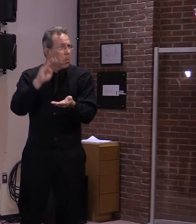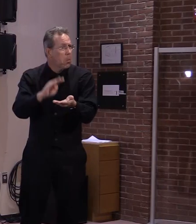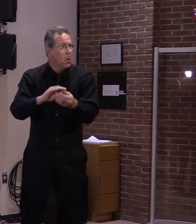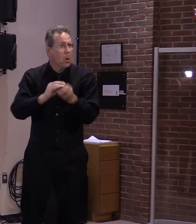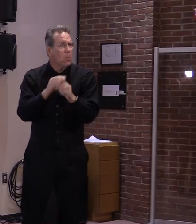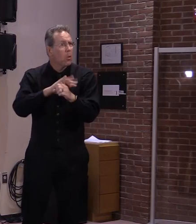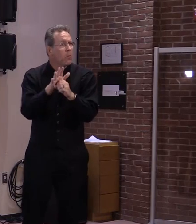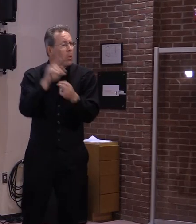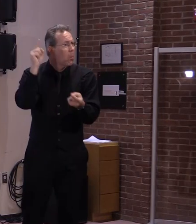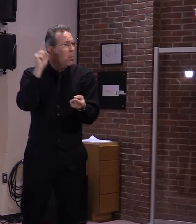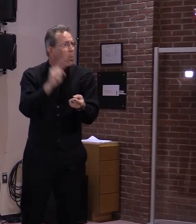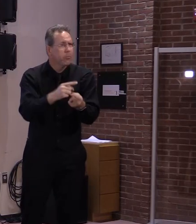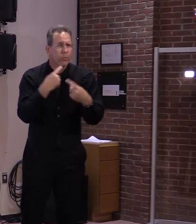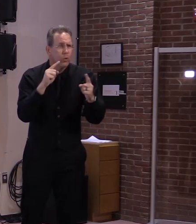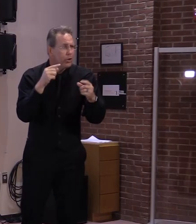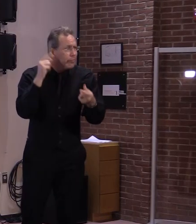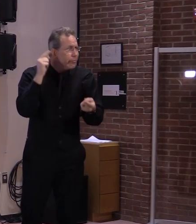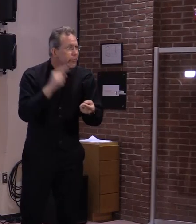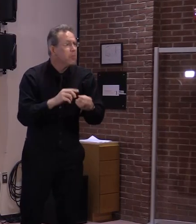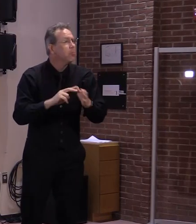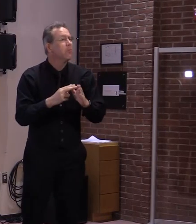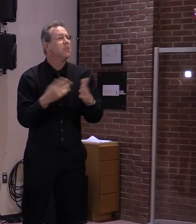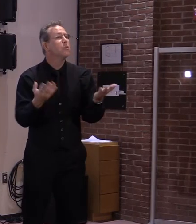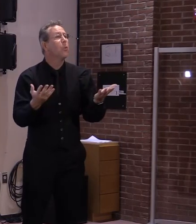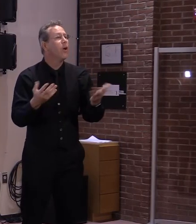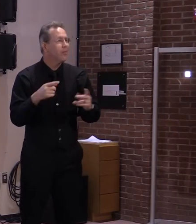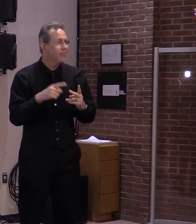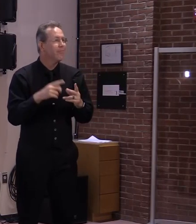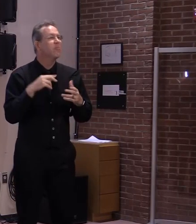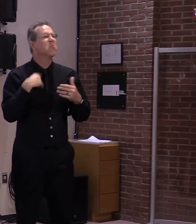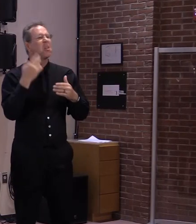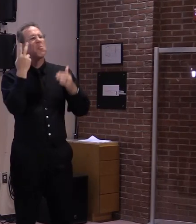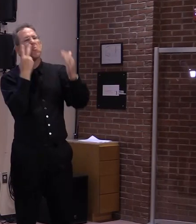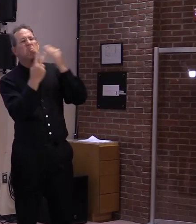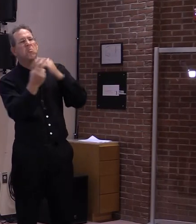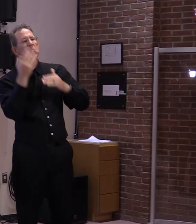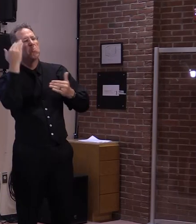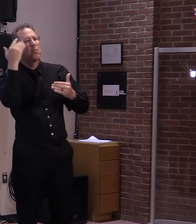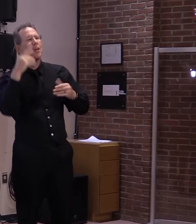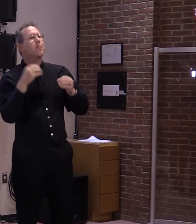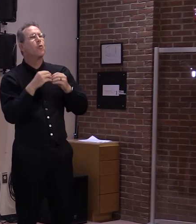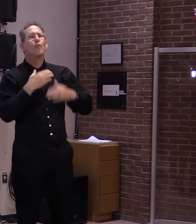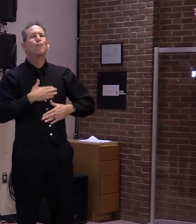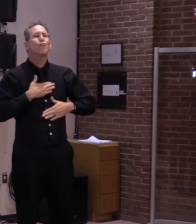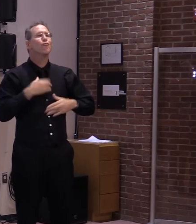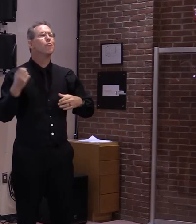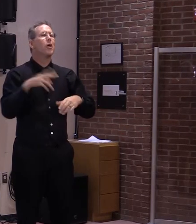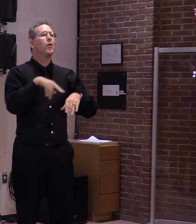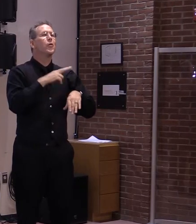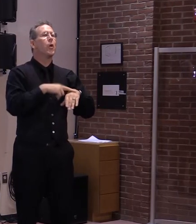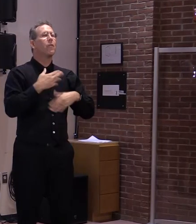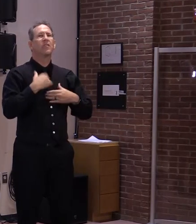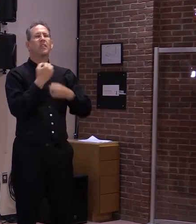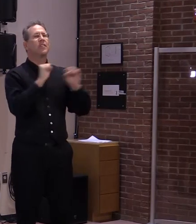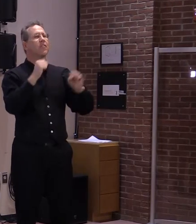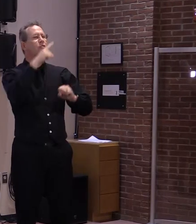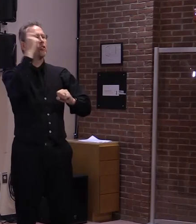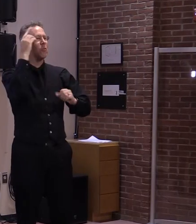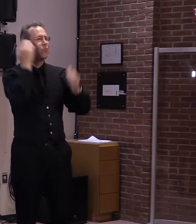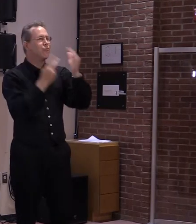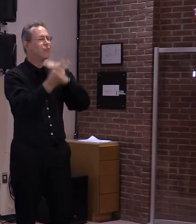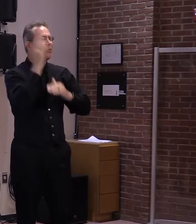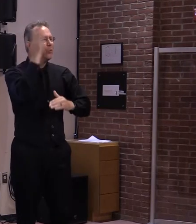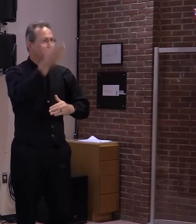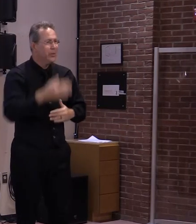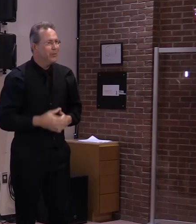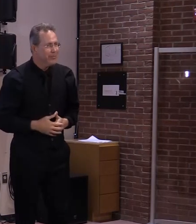to a continued expectation of an enjoyable and very safe summer here in Vermont and in the region. And at this time, I would like